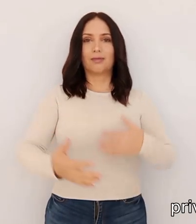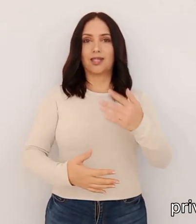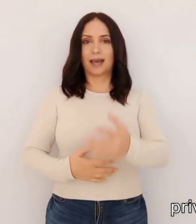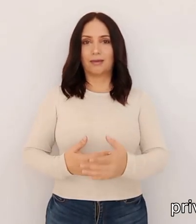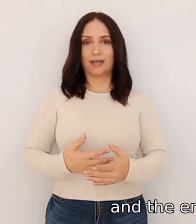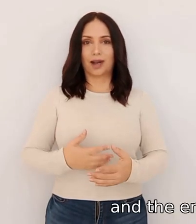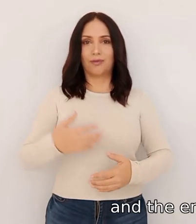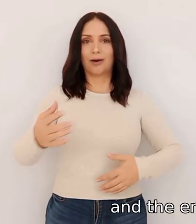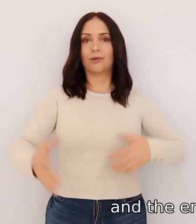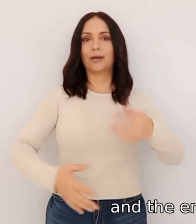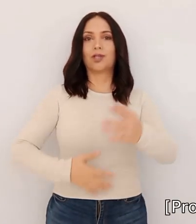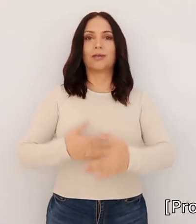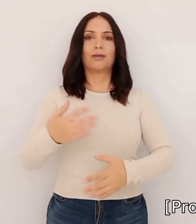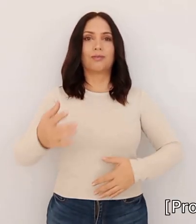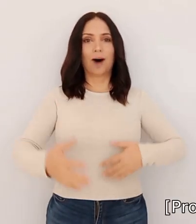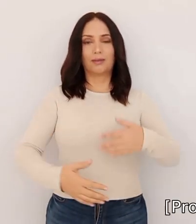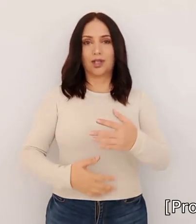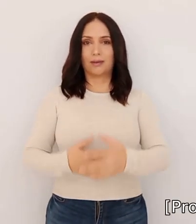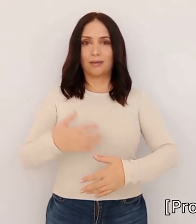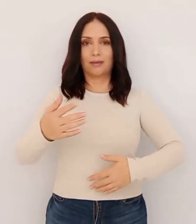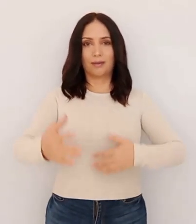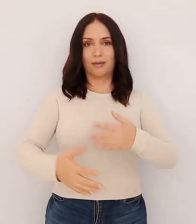privacy and the environment prompt